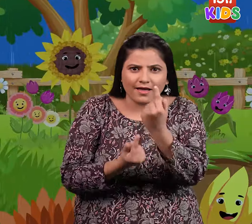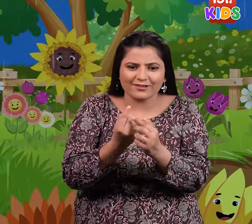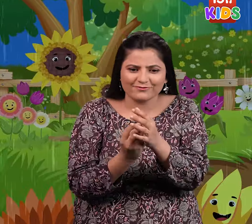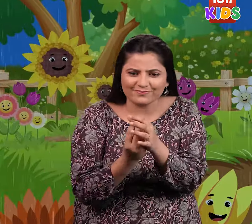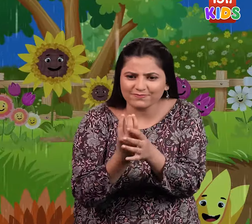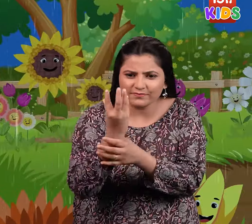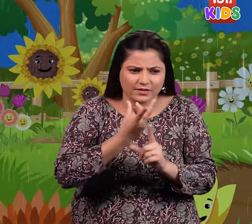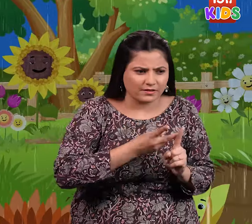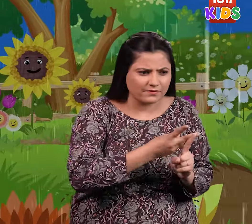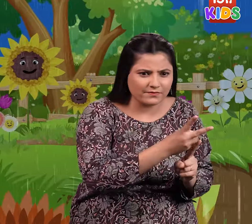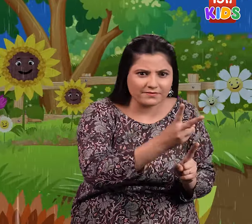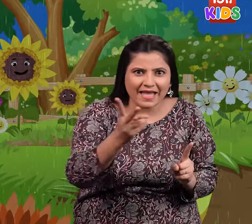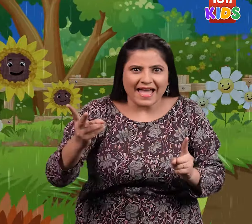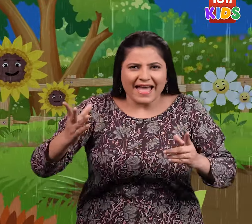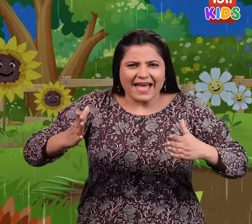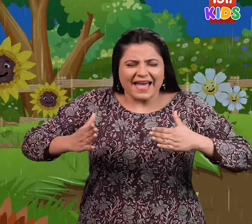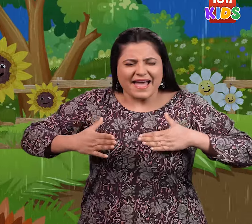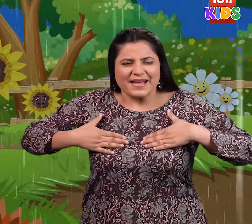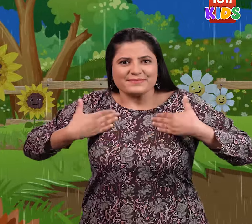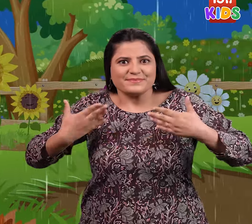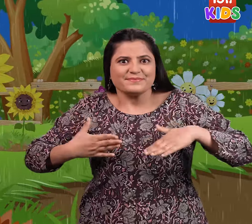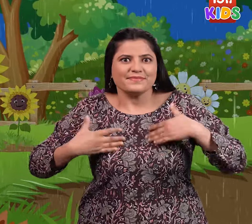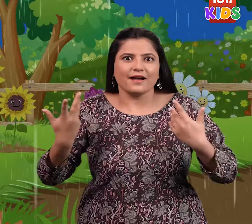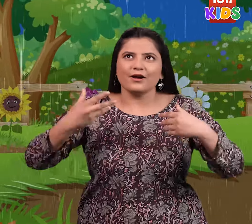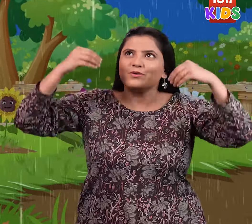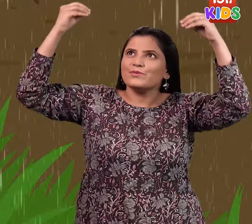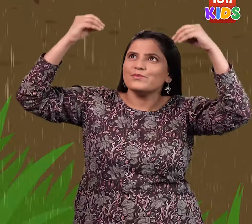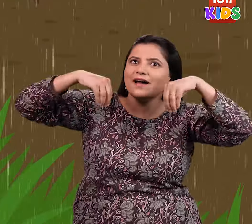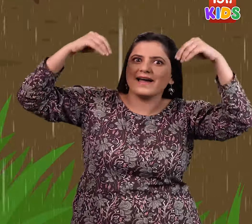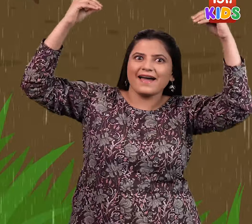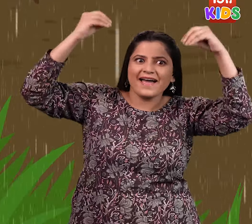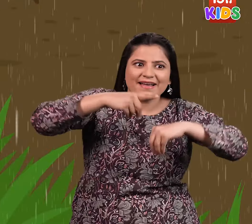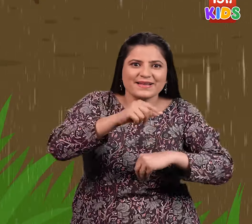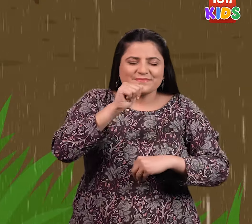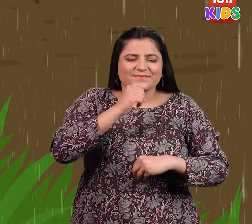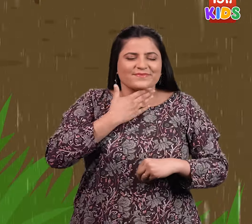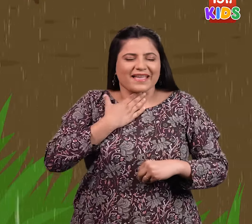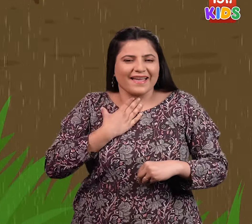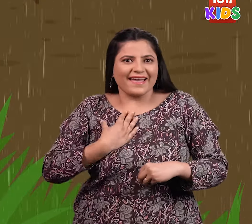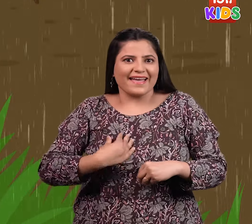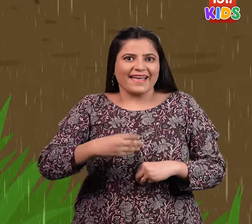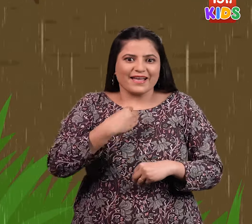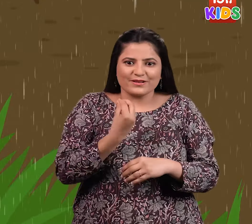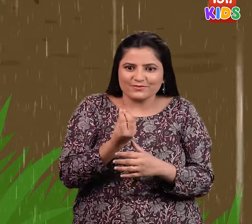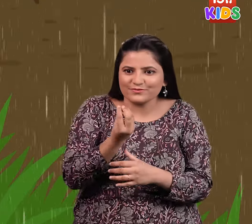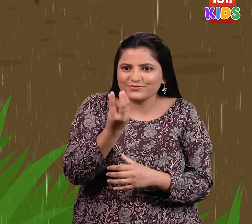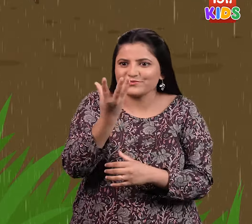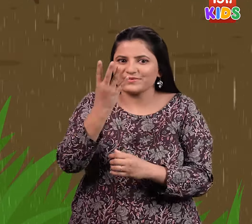All plants and flowers were very happy. All plants were happily drinking water.